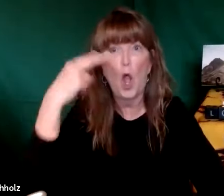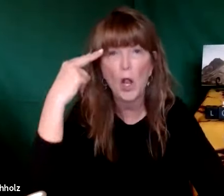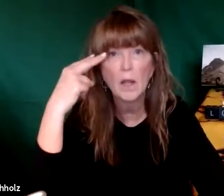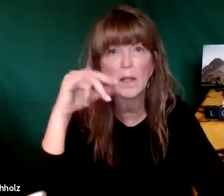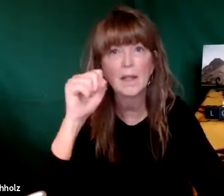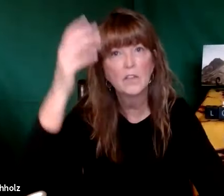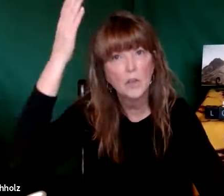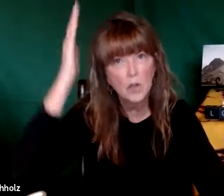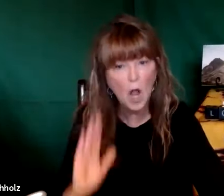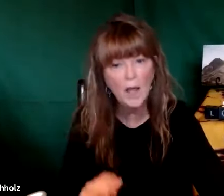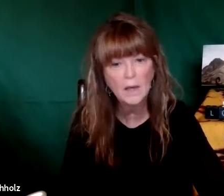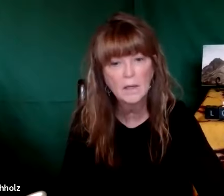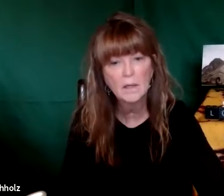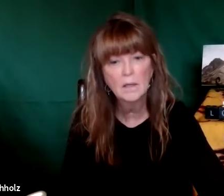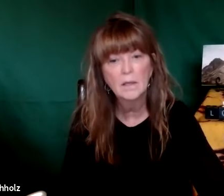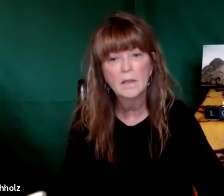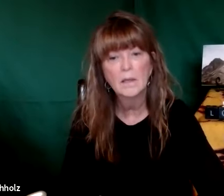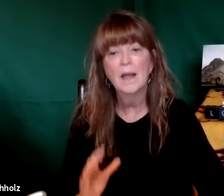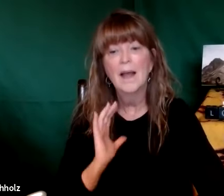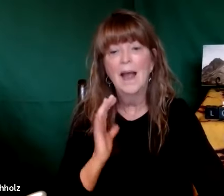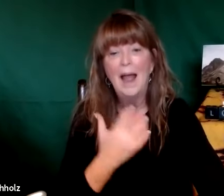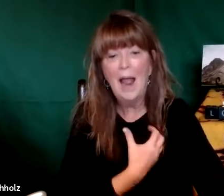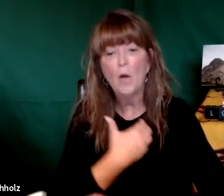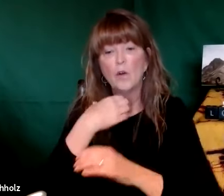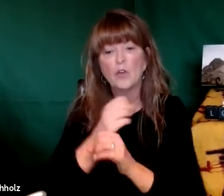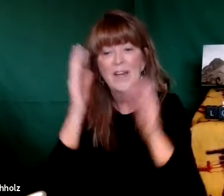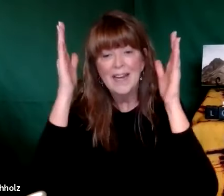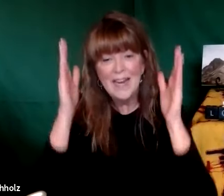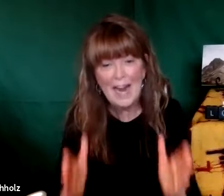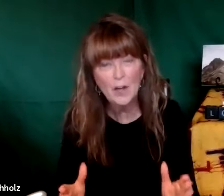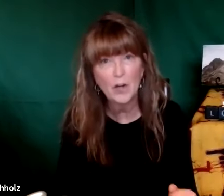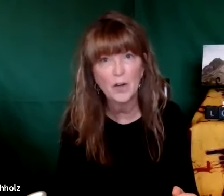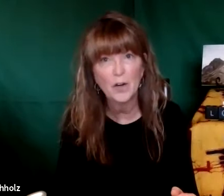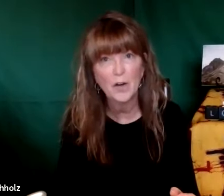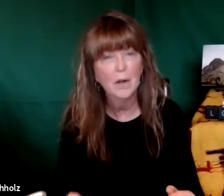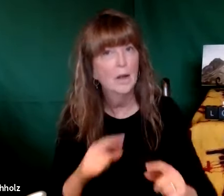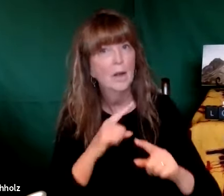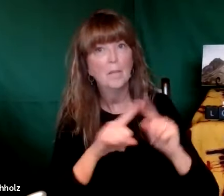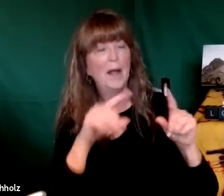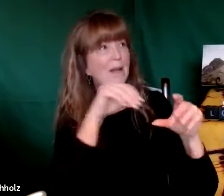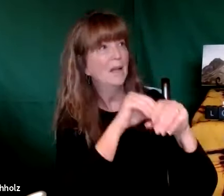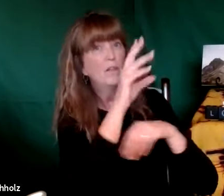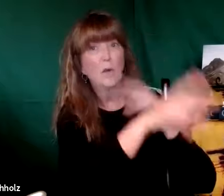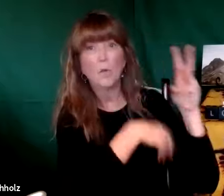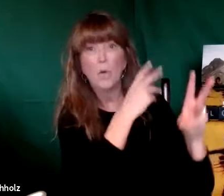because the only one who really deserves our attention and deserves to use that word of look